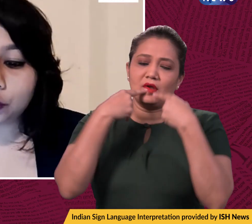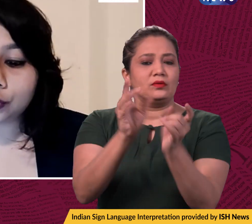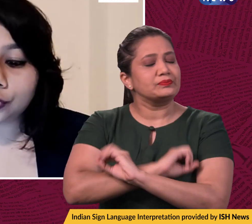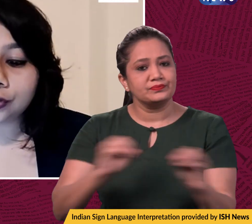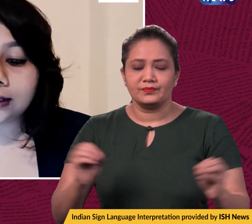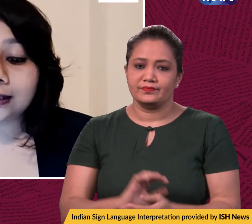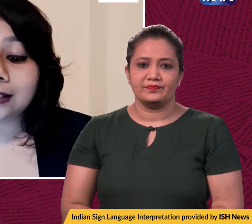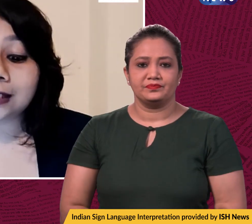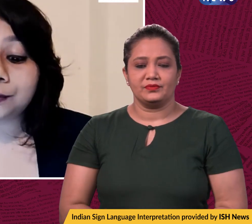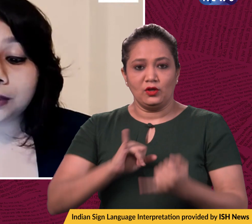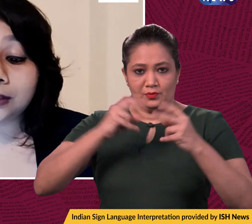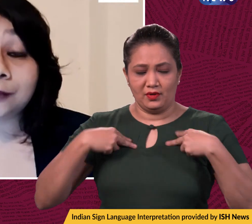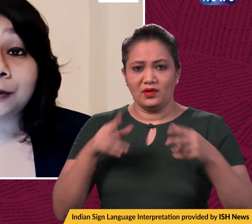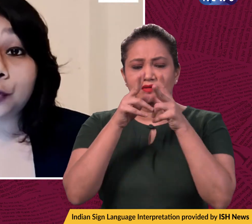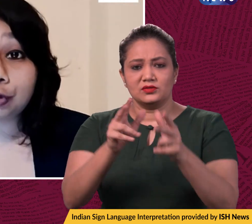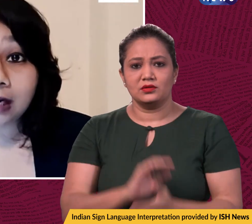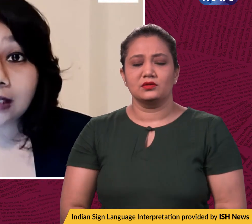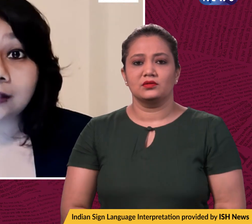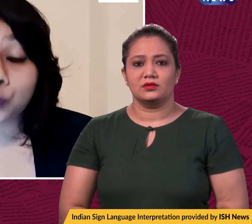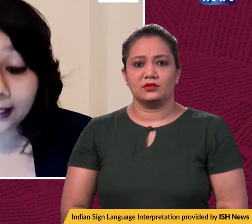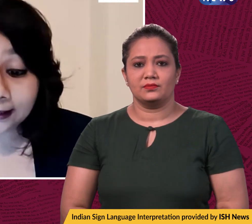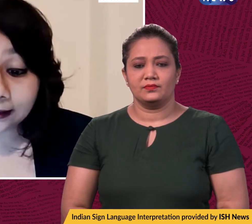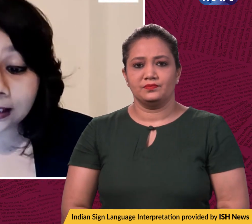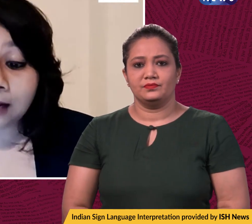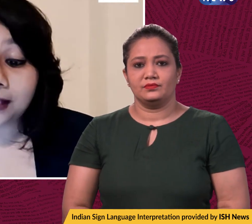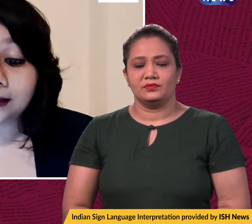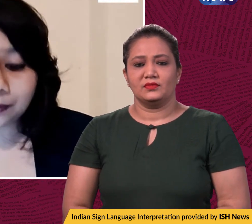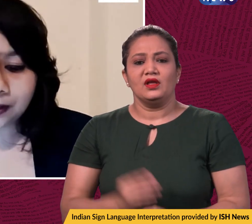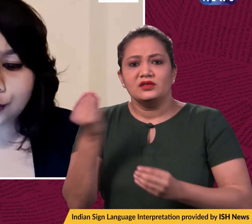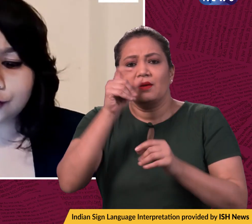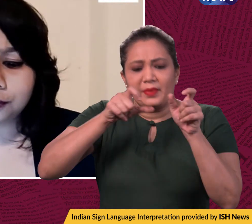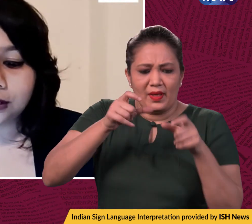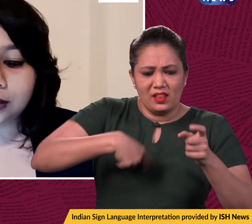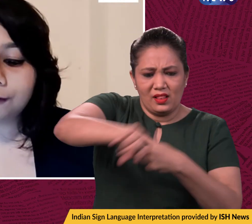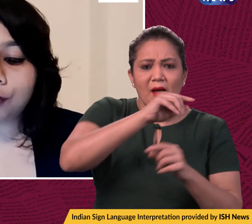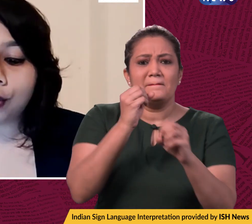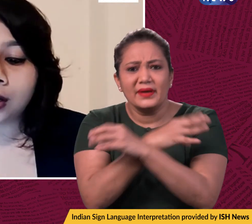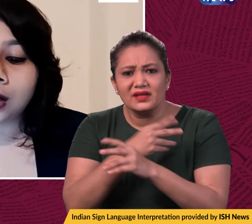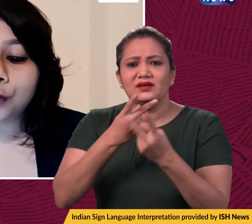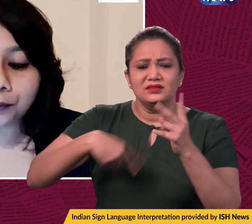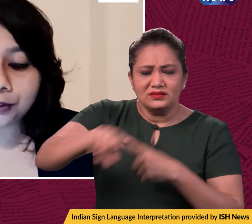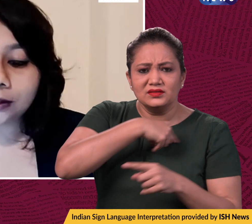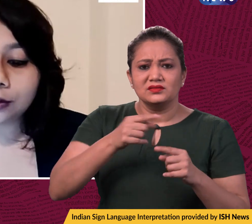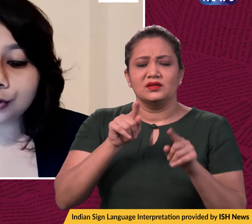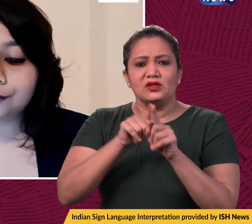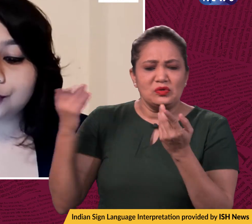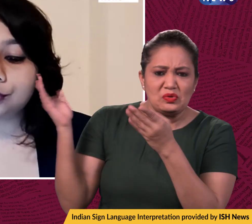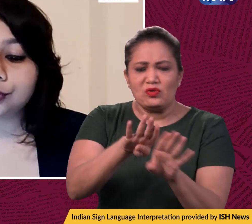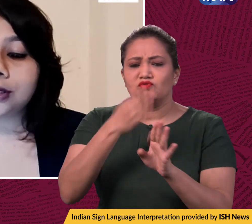Court also said that it has been portrayed as villains by some sections of the media for prompting the closure of schools on